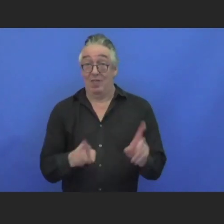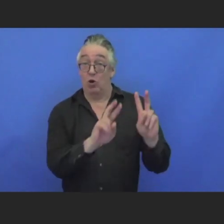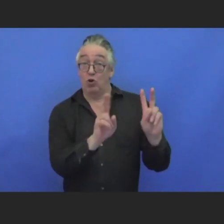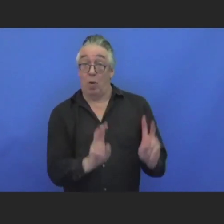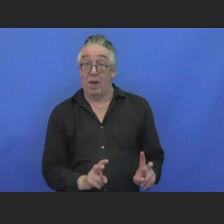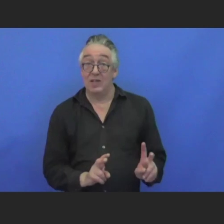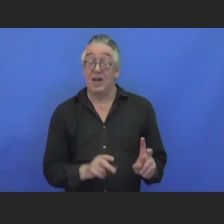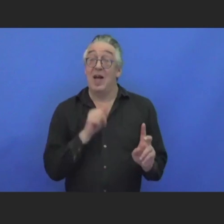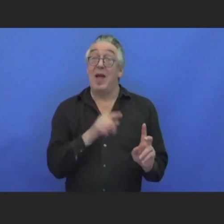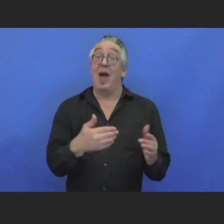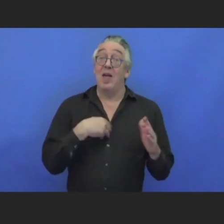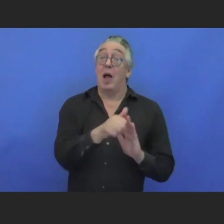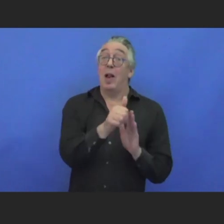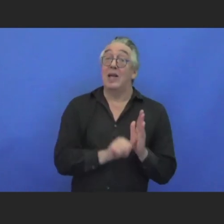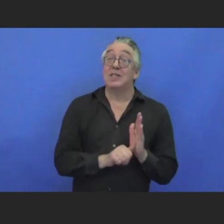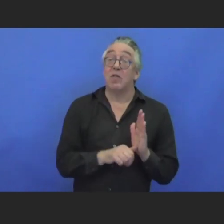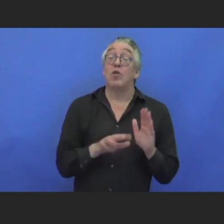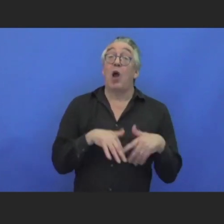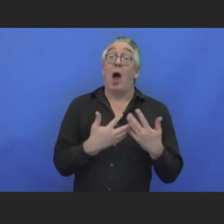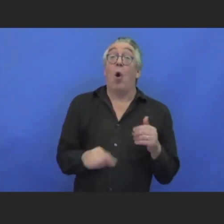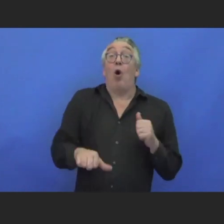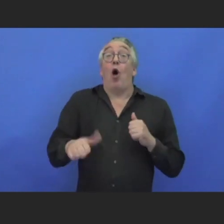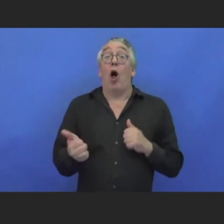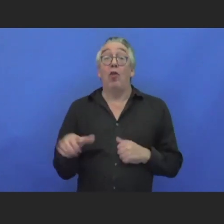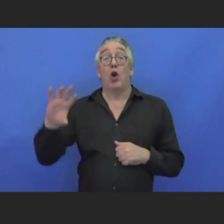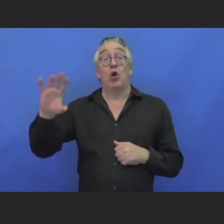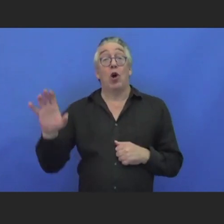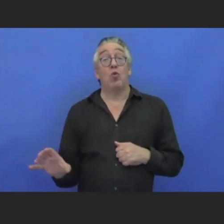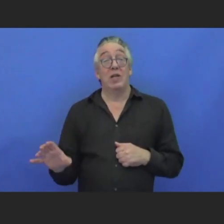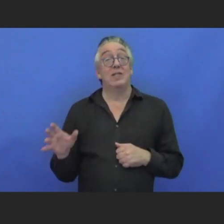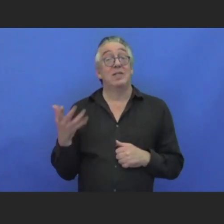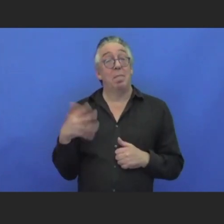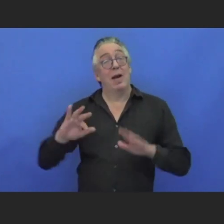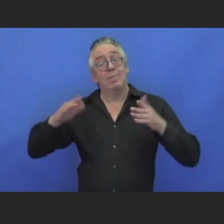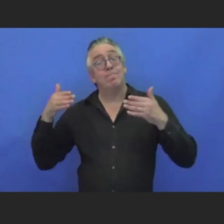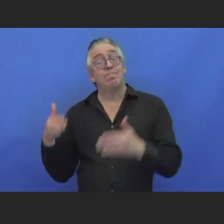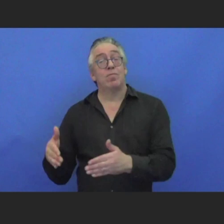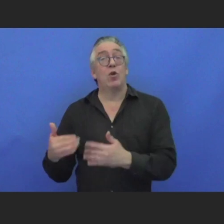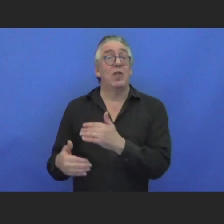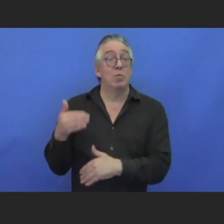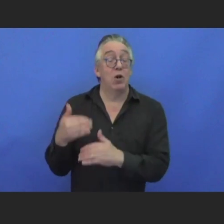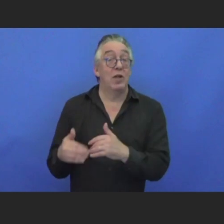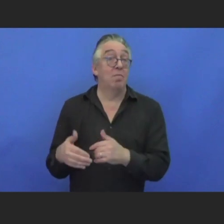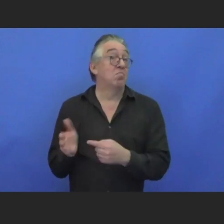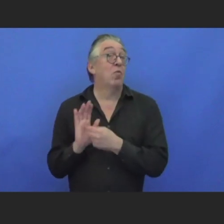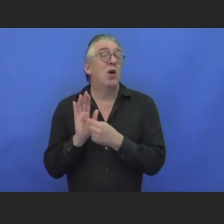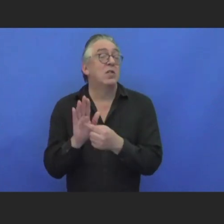on how they've worked on accessibility and disability issues. And they also have a fund to give out